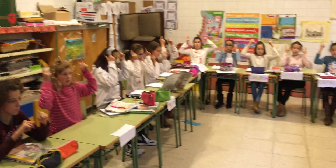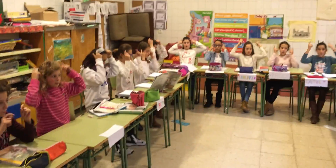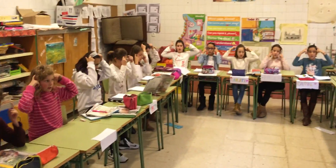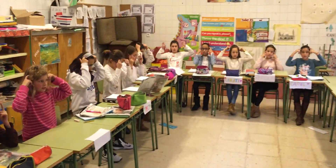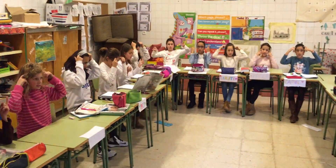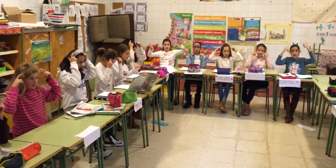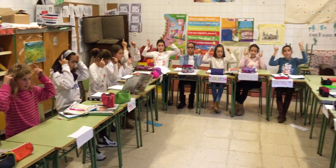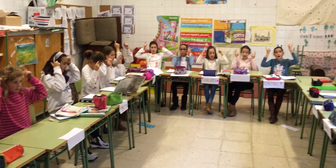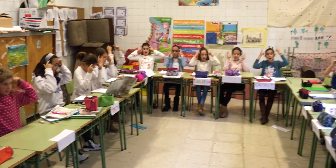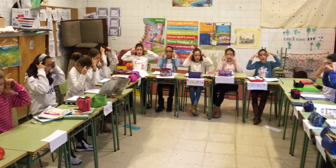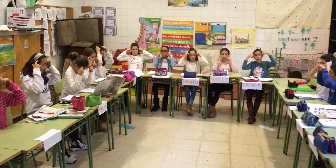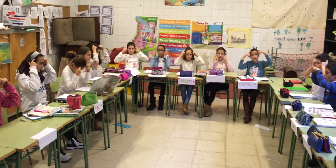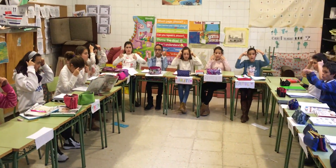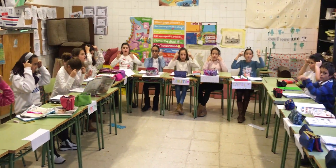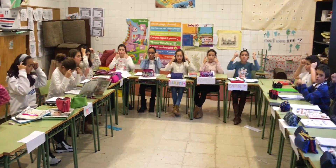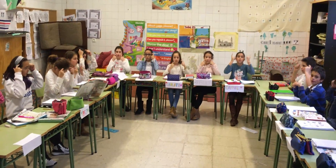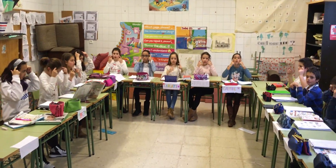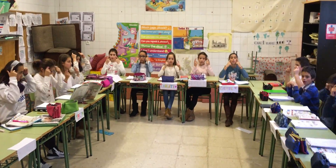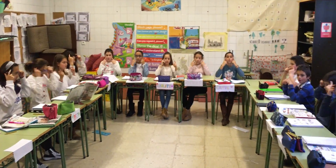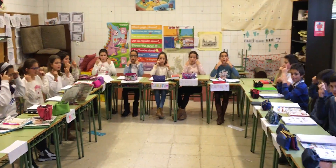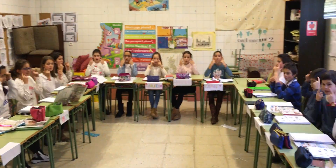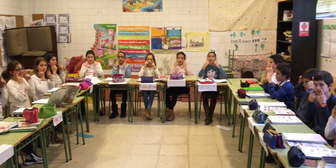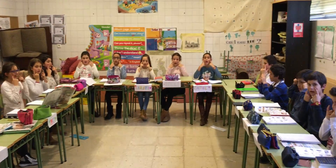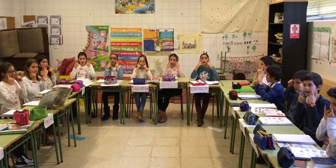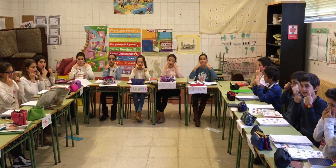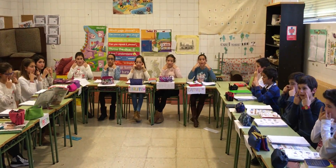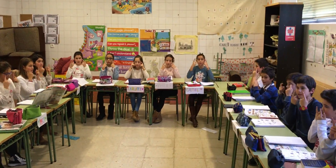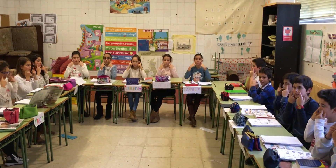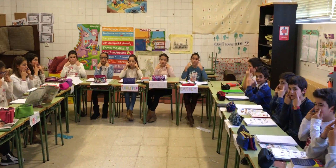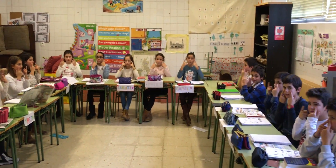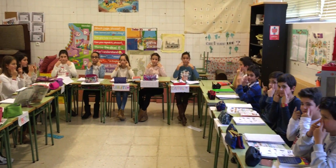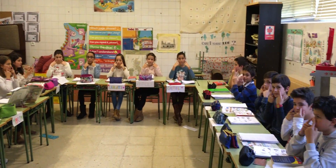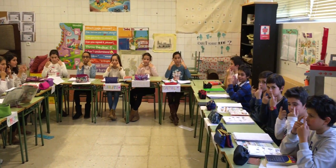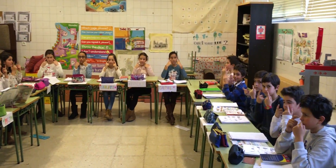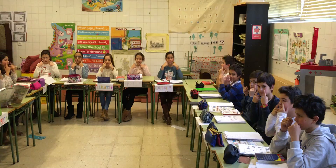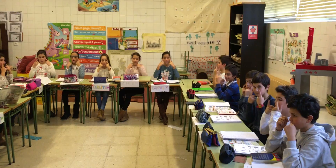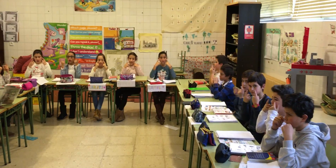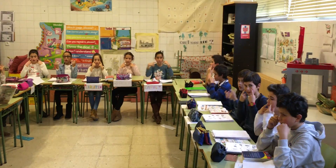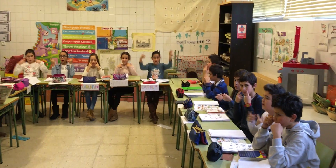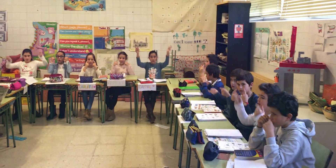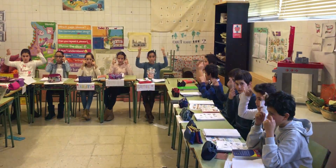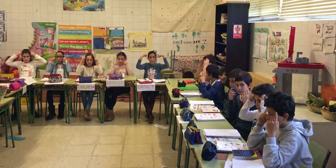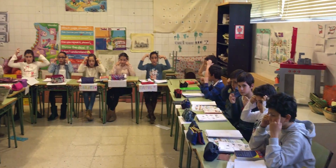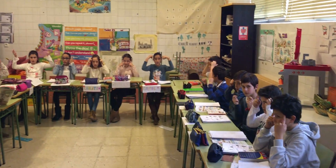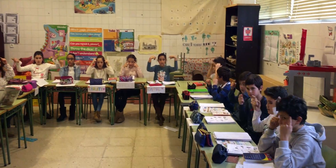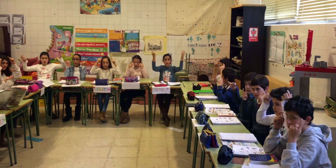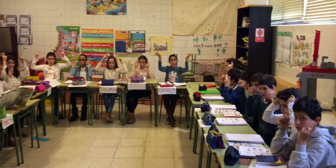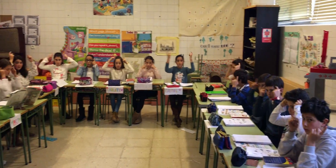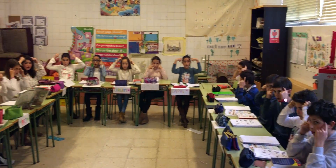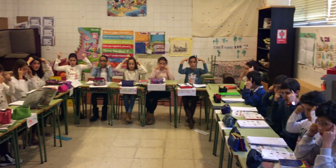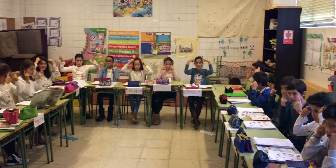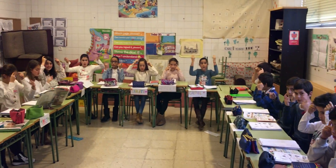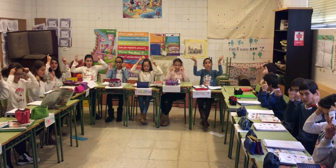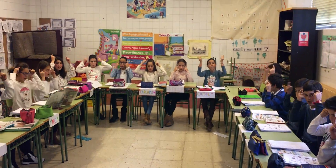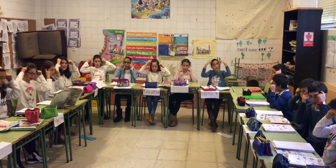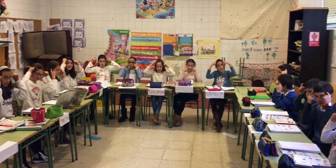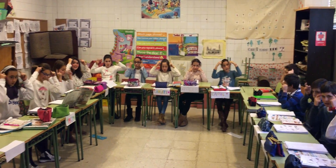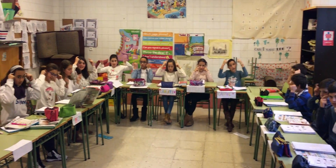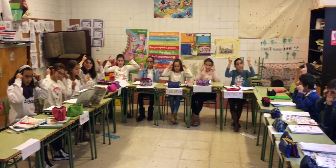words in my hand Watch what I can do I got words, words, words in